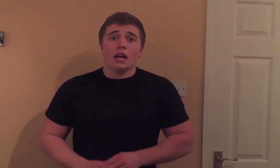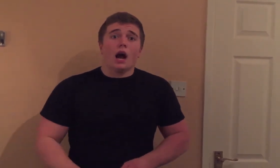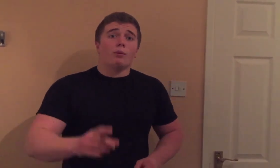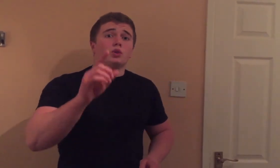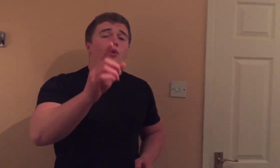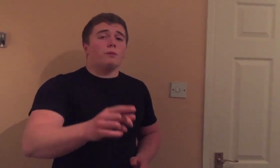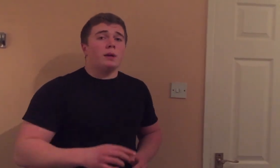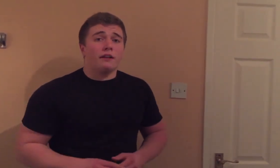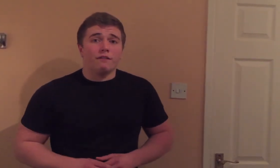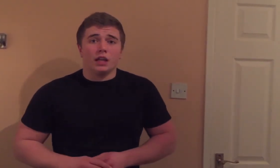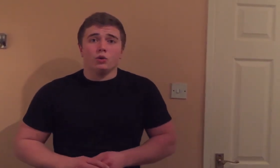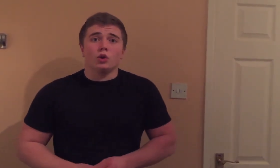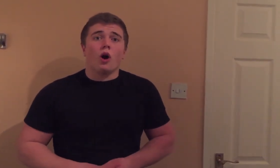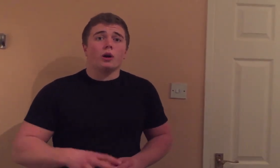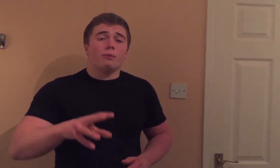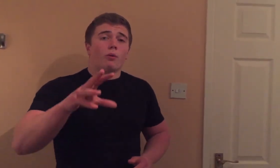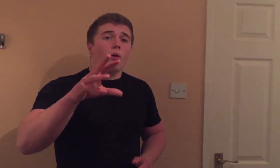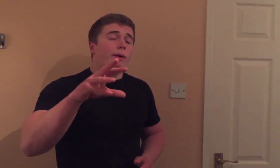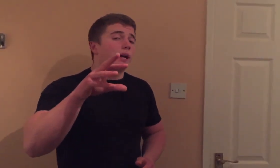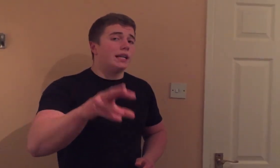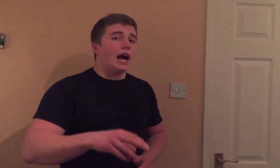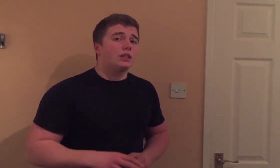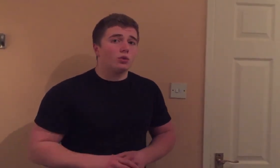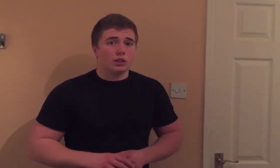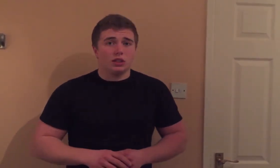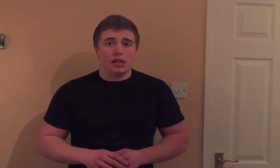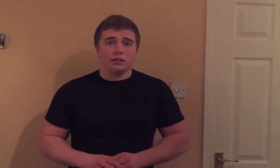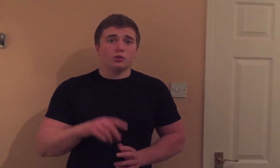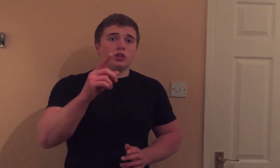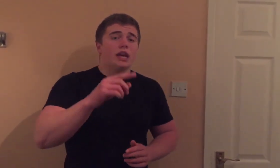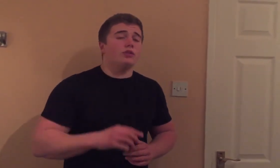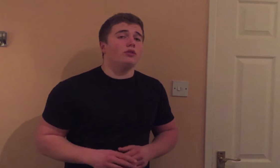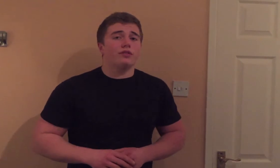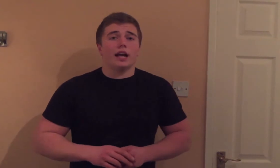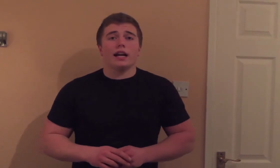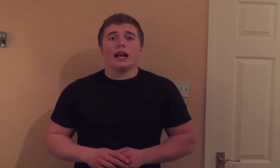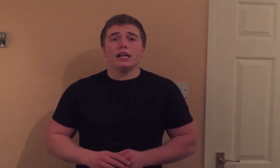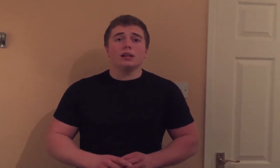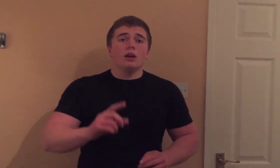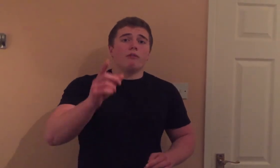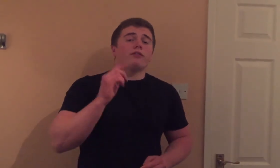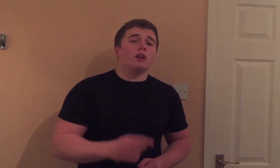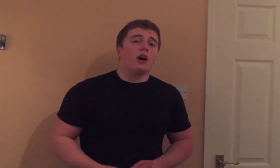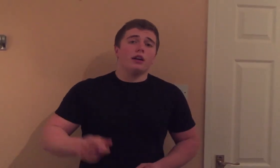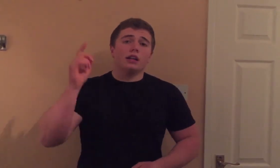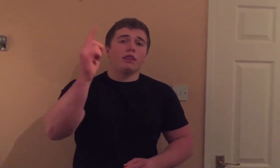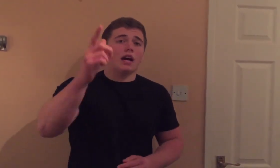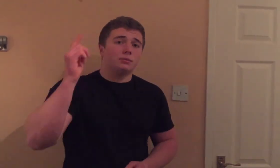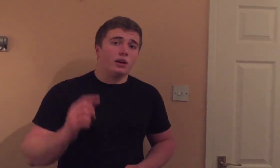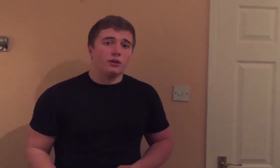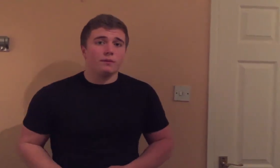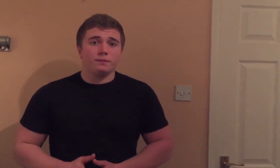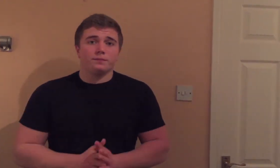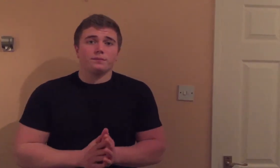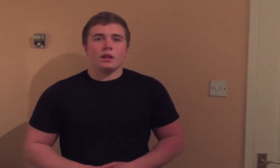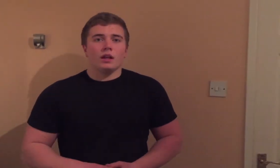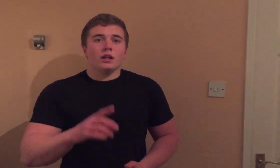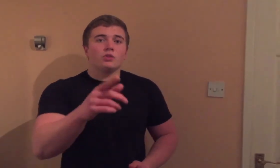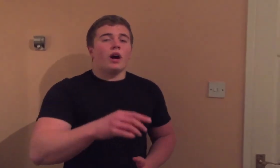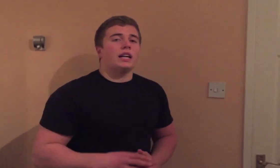I'm also going to make a video talking about what way my diet's going to change. So stay tuned for that, guys. But for now, that's me out. So I